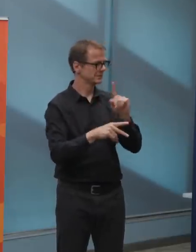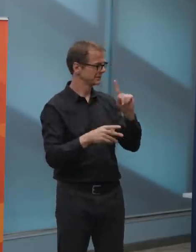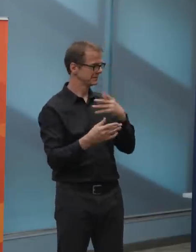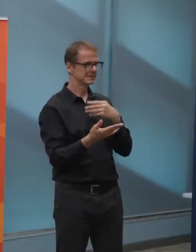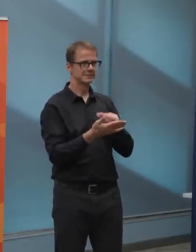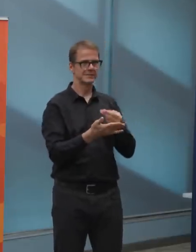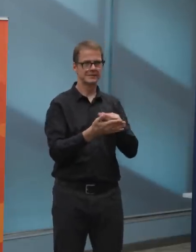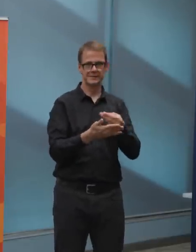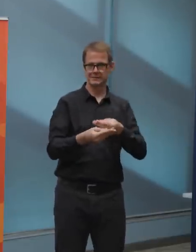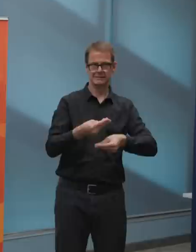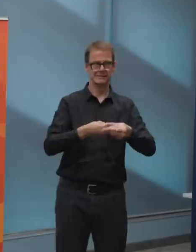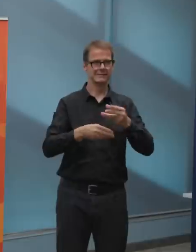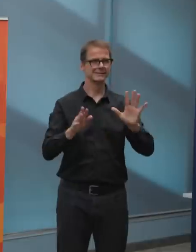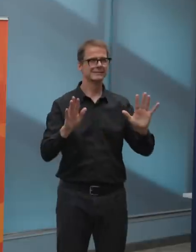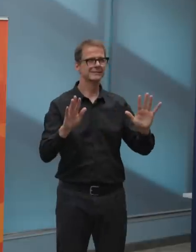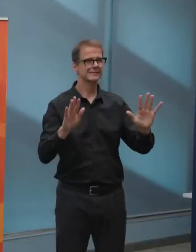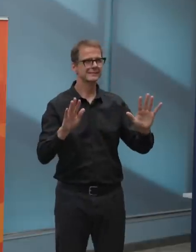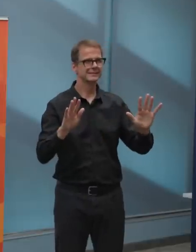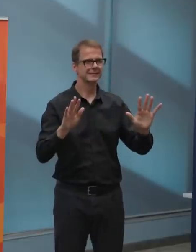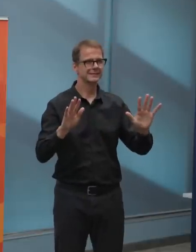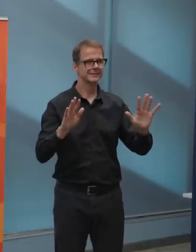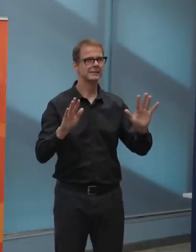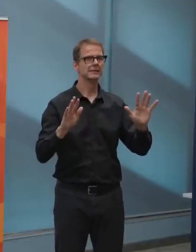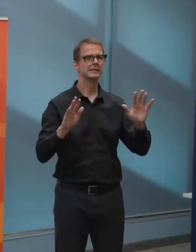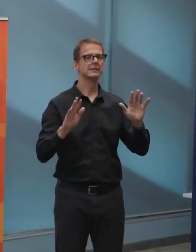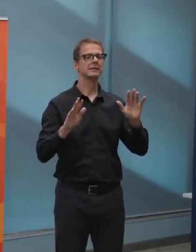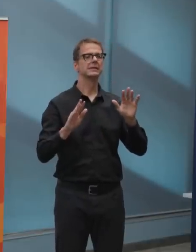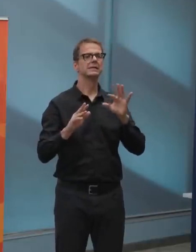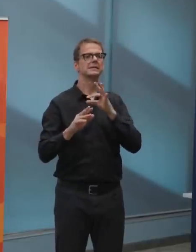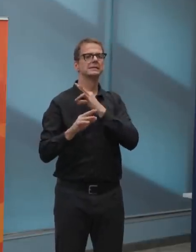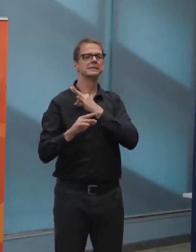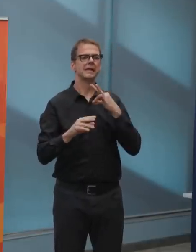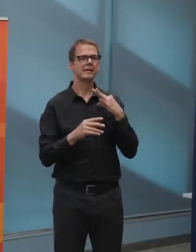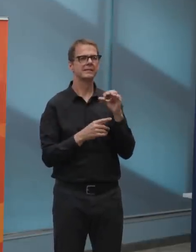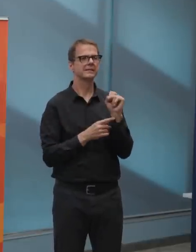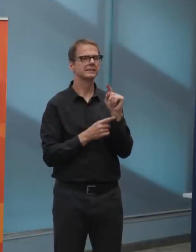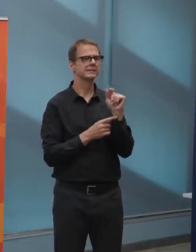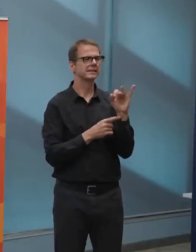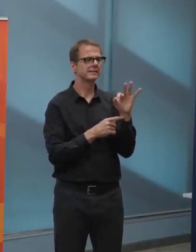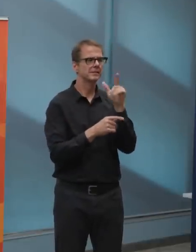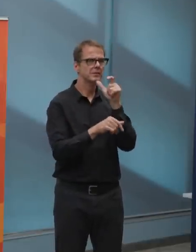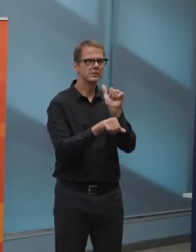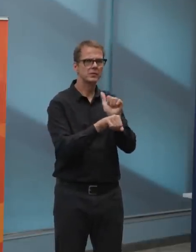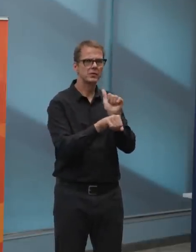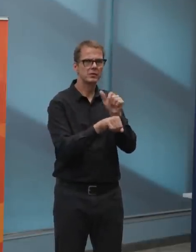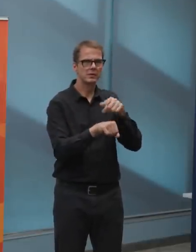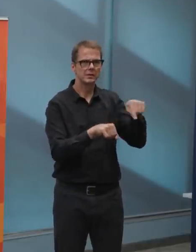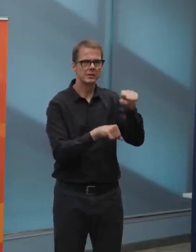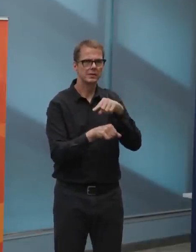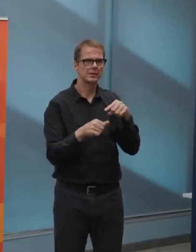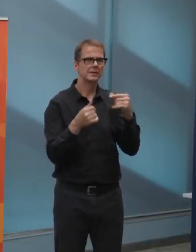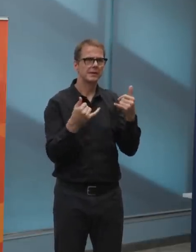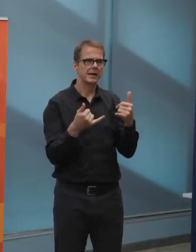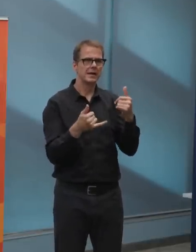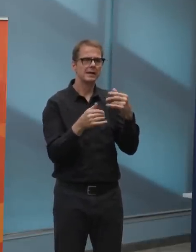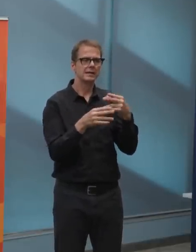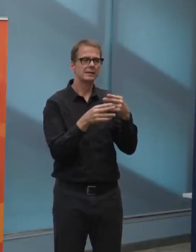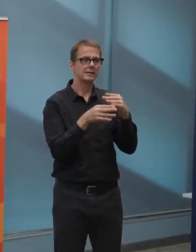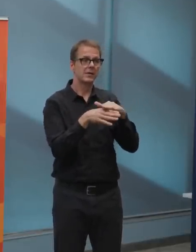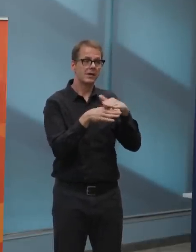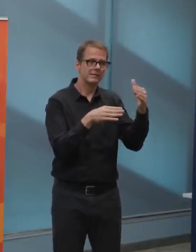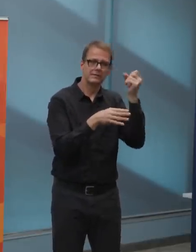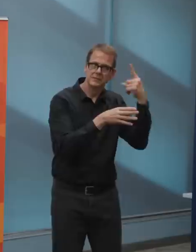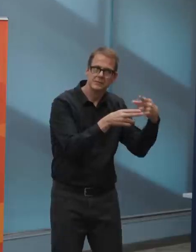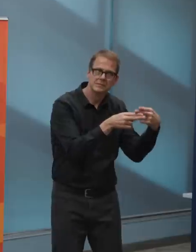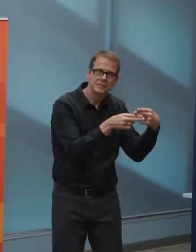city for their employment, especially those who are in a state of temporary layoff. Um, but those essential service workers are working